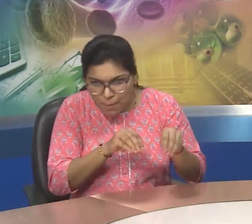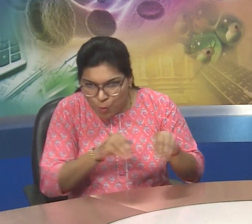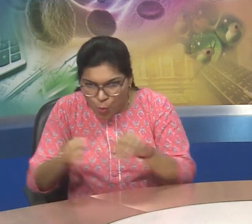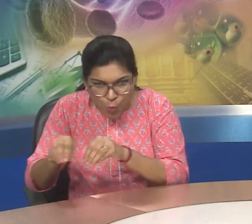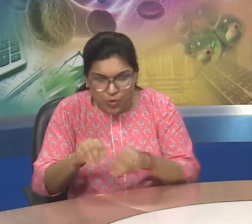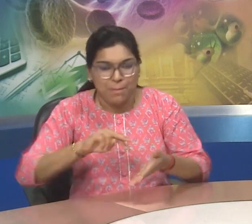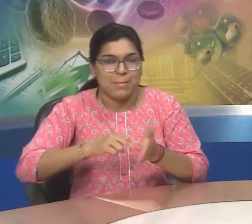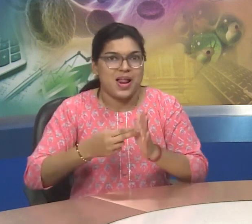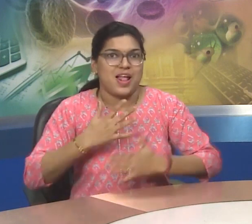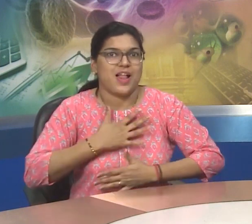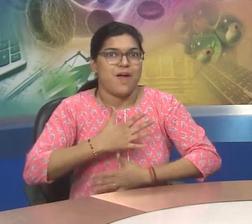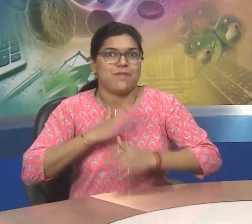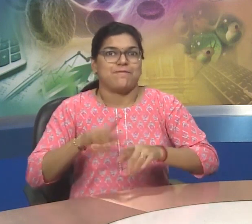microbes.